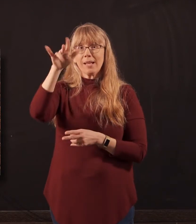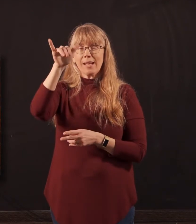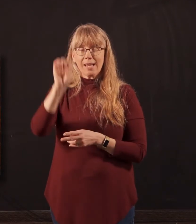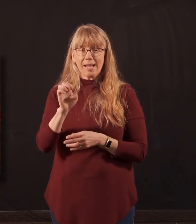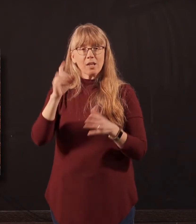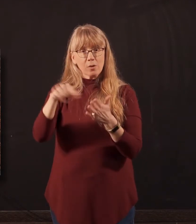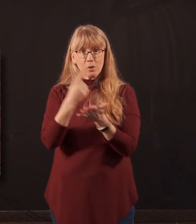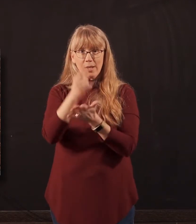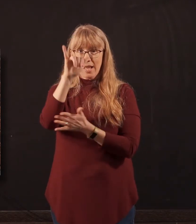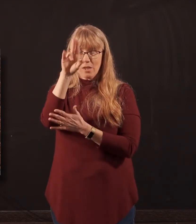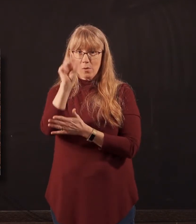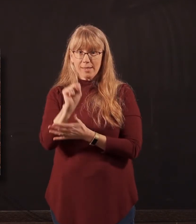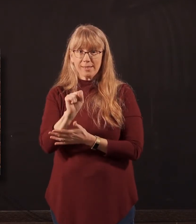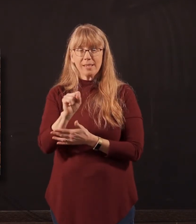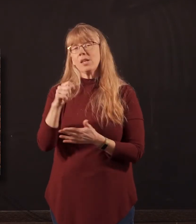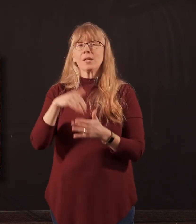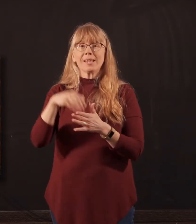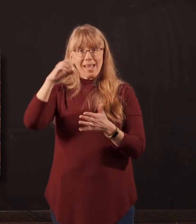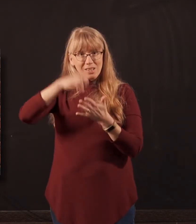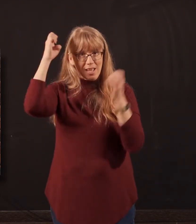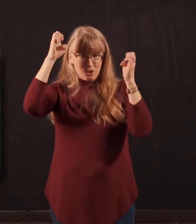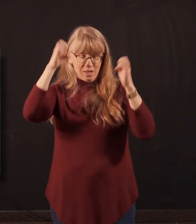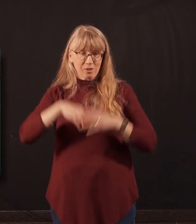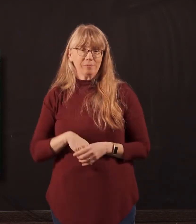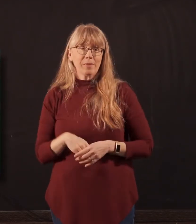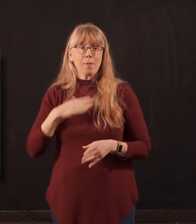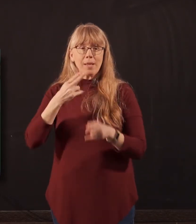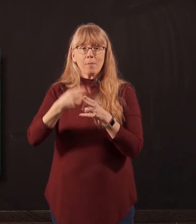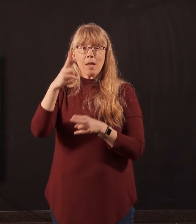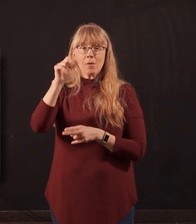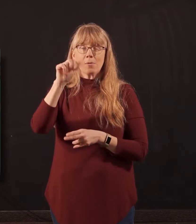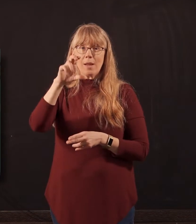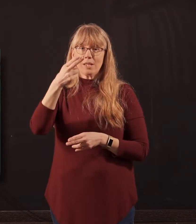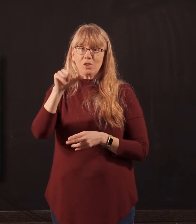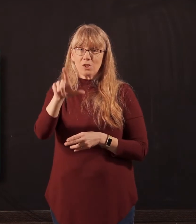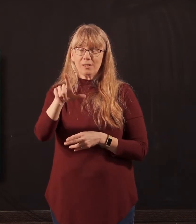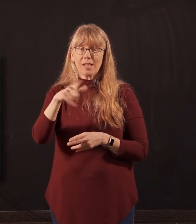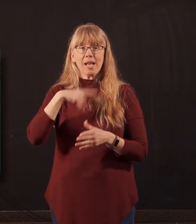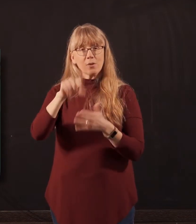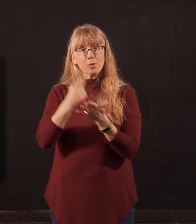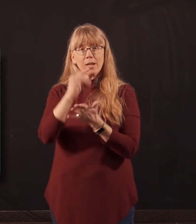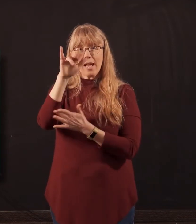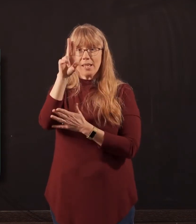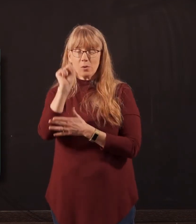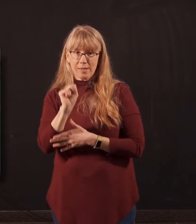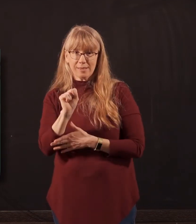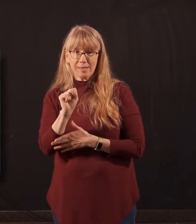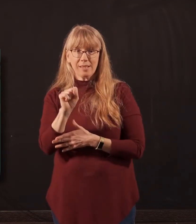University Southeast with a major in Elementary Education. My name is Rachel Essary, and I graduated from Indiana University Southeast with my degree in